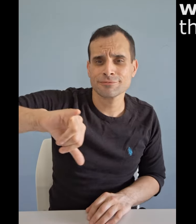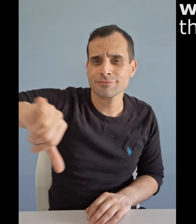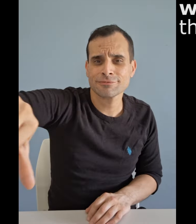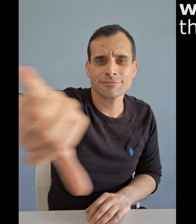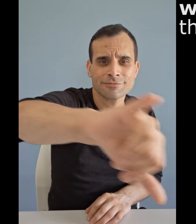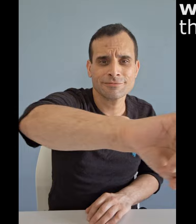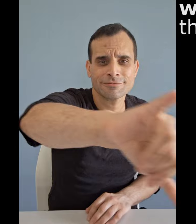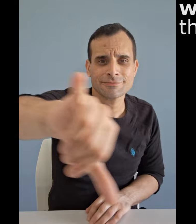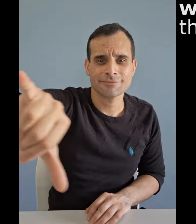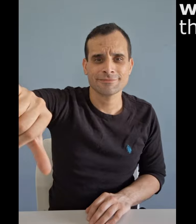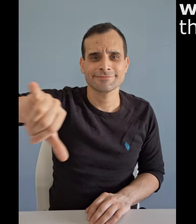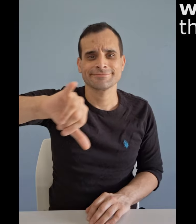Someone is watering the plants.